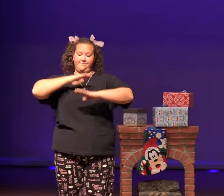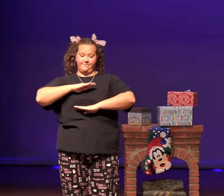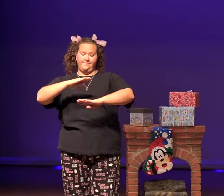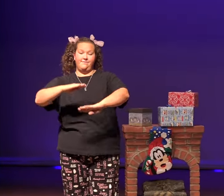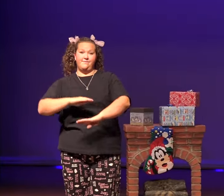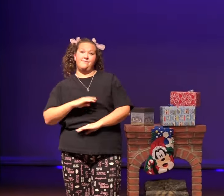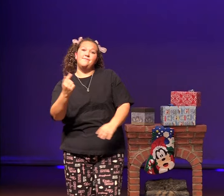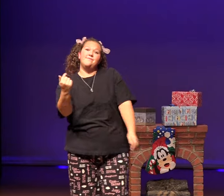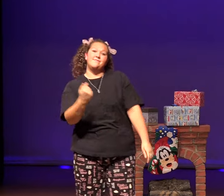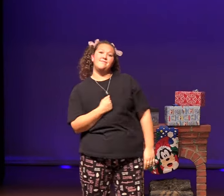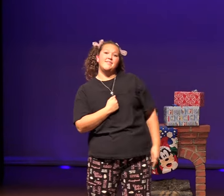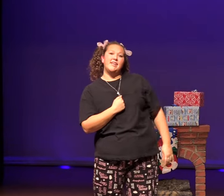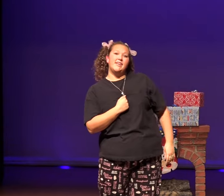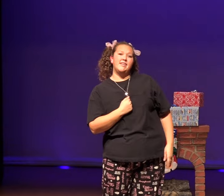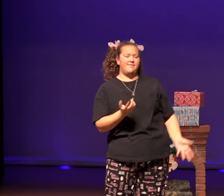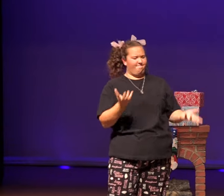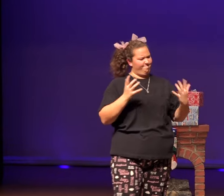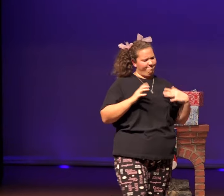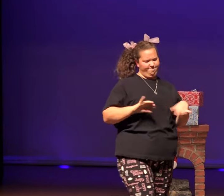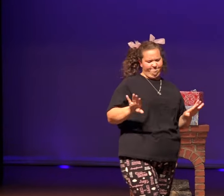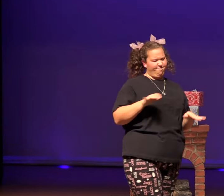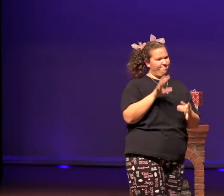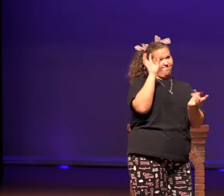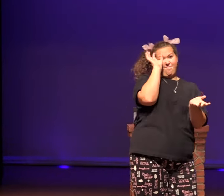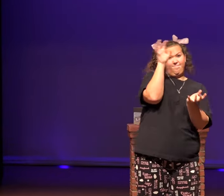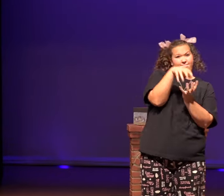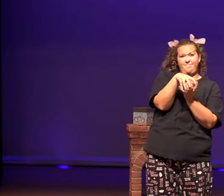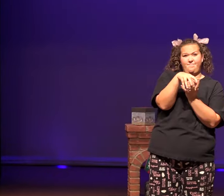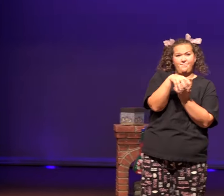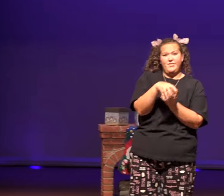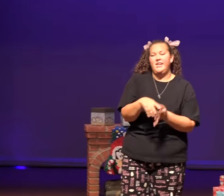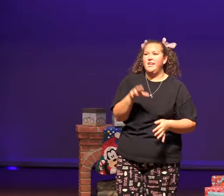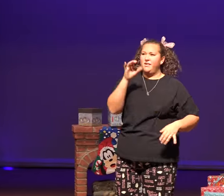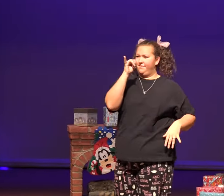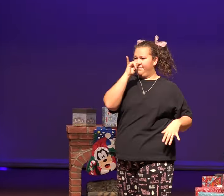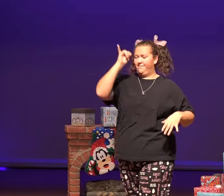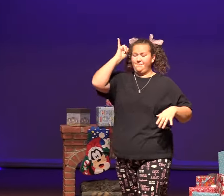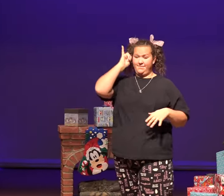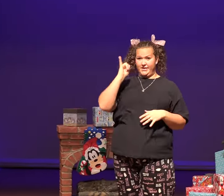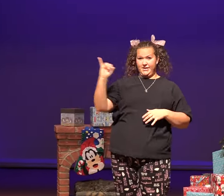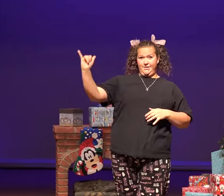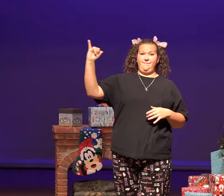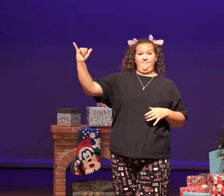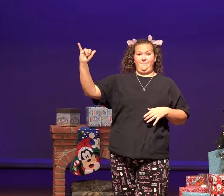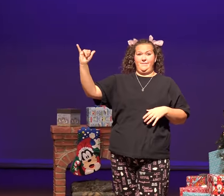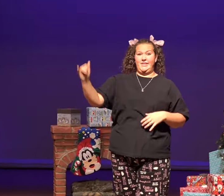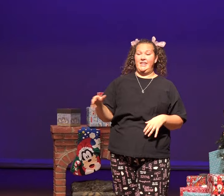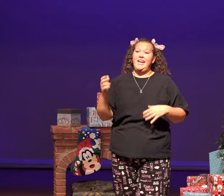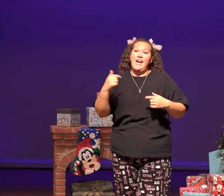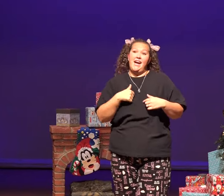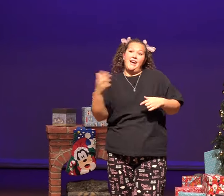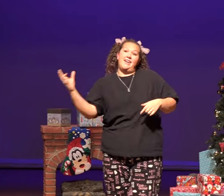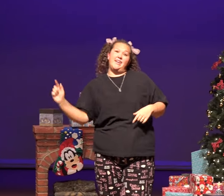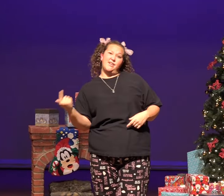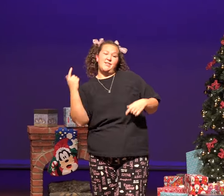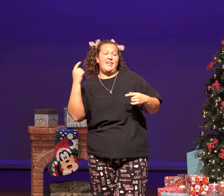for two. No crocodiles or rhinoceroses, I only